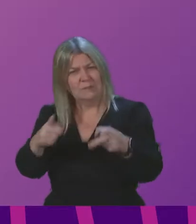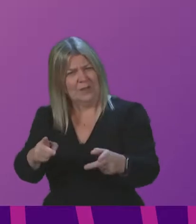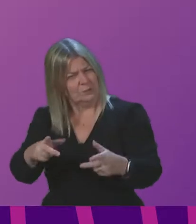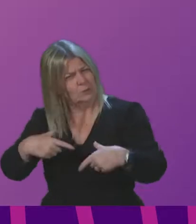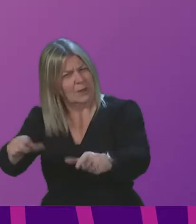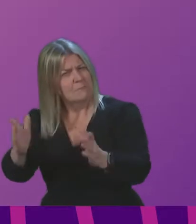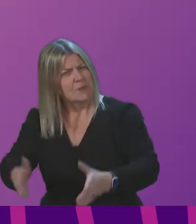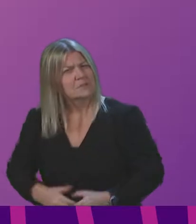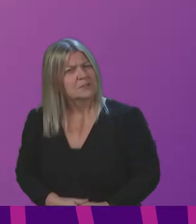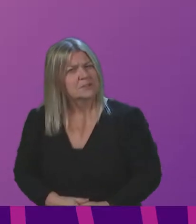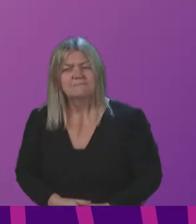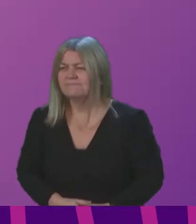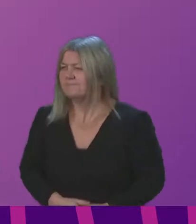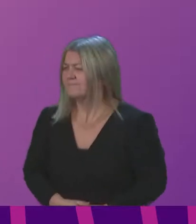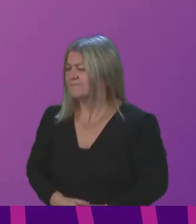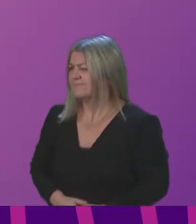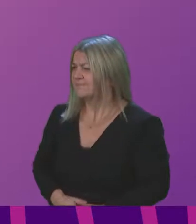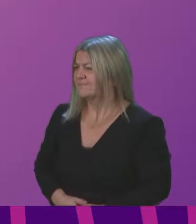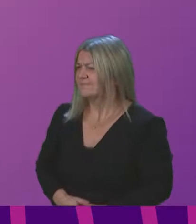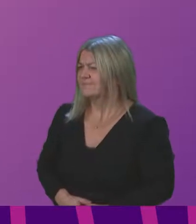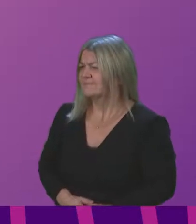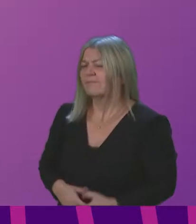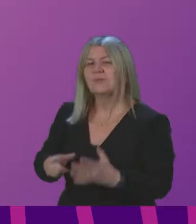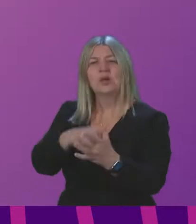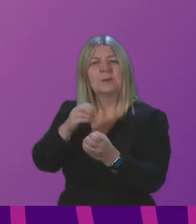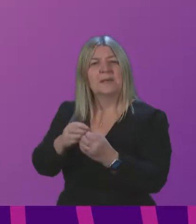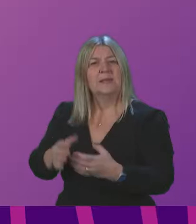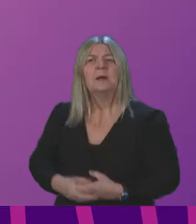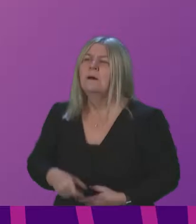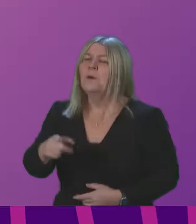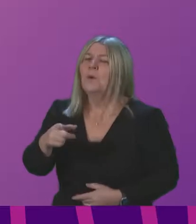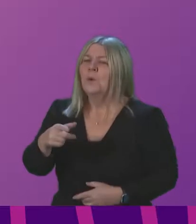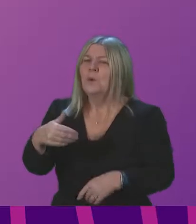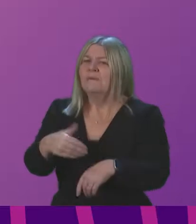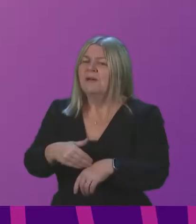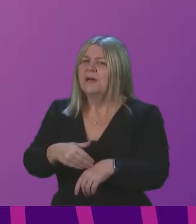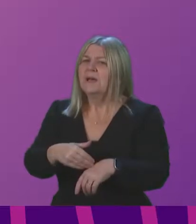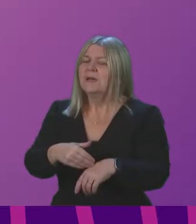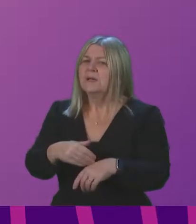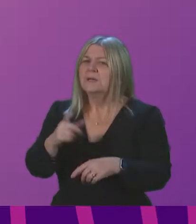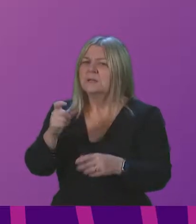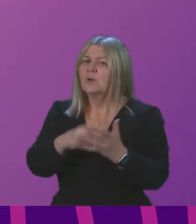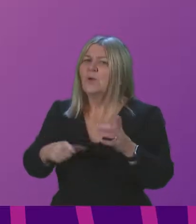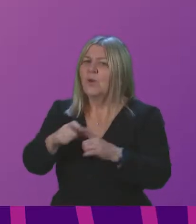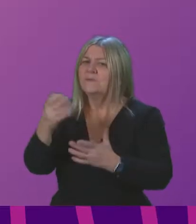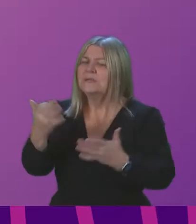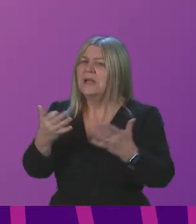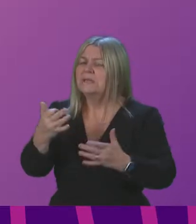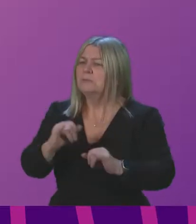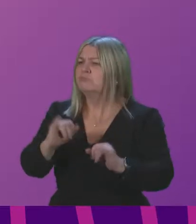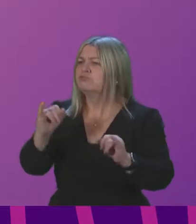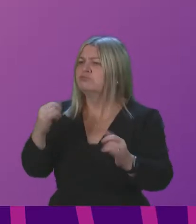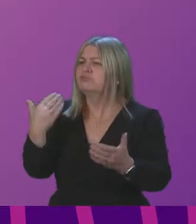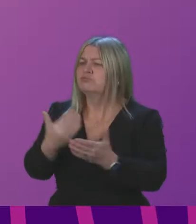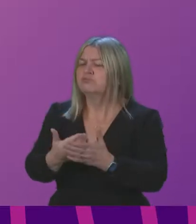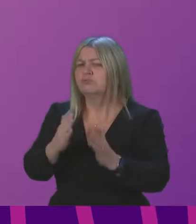Thank you, Presiding Officer. The impact of COVID-19 across Scotland has been devastating, and our thoughts are with those who have lost loved